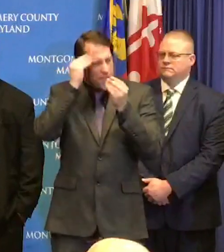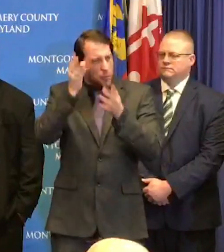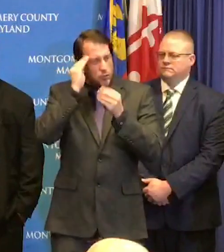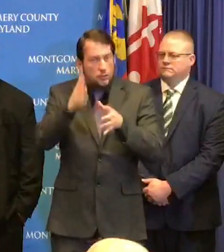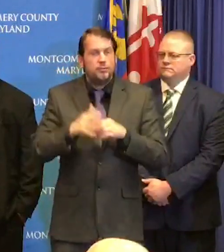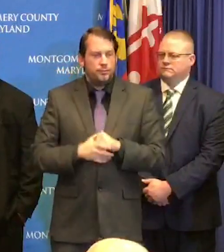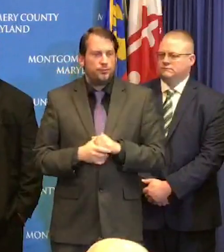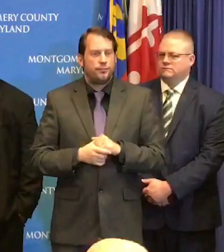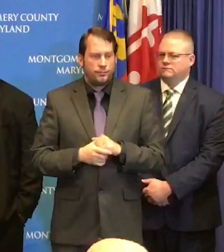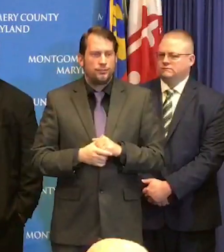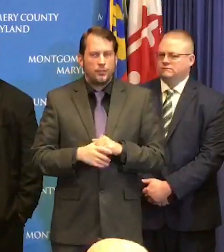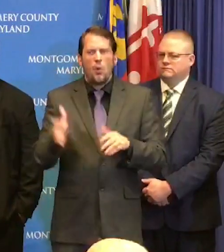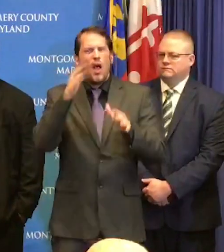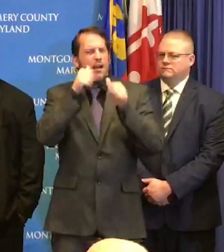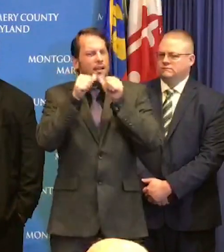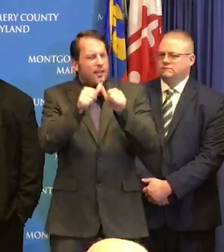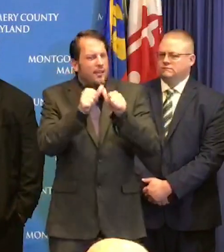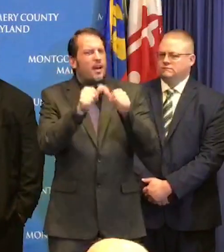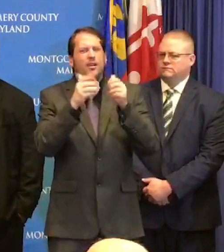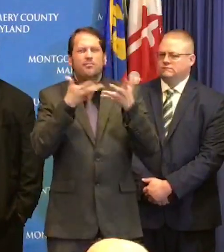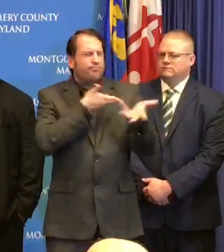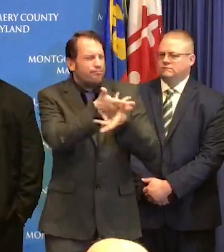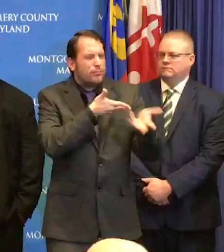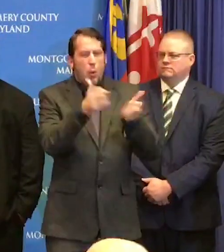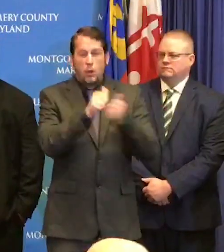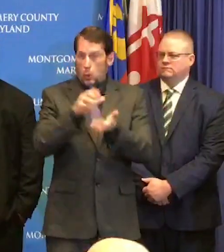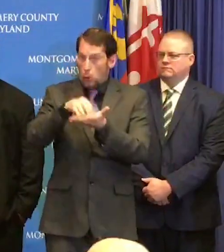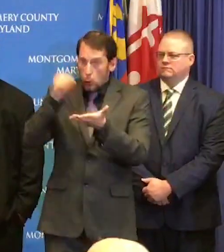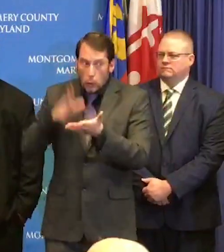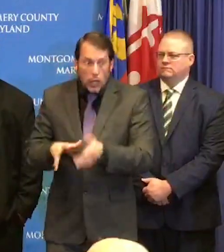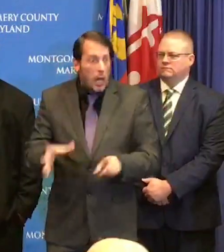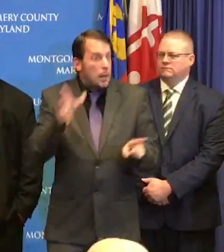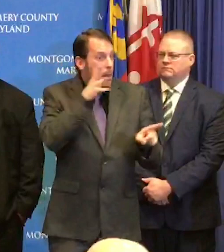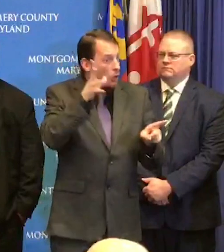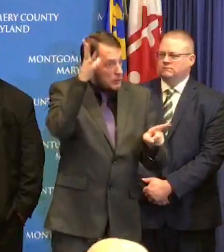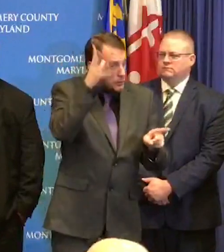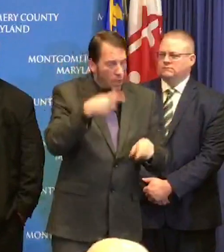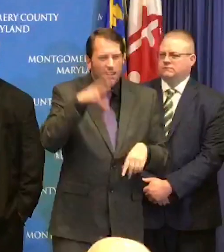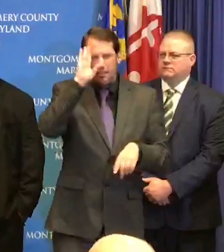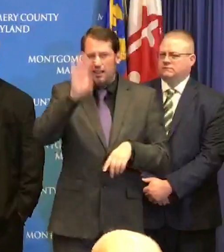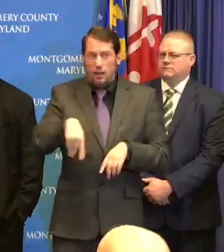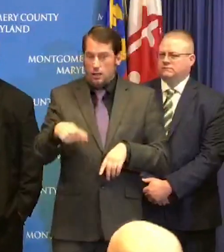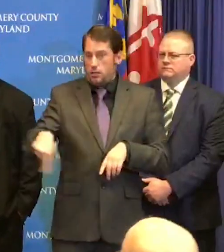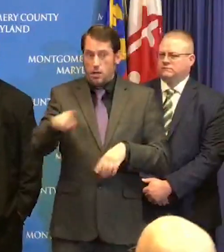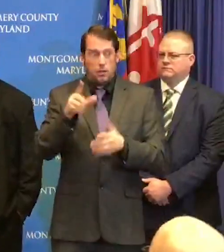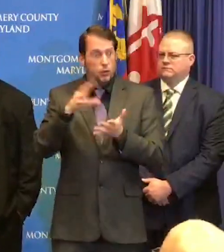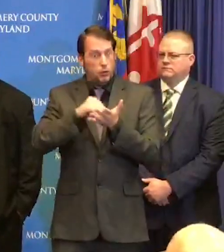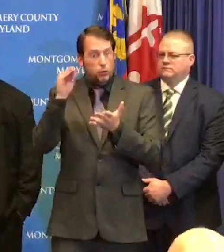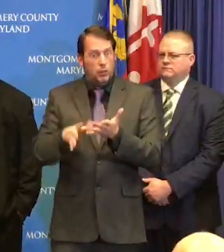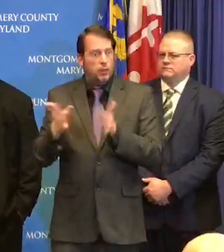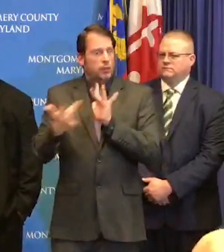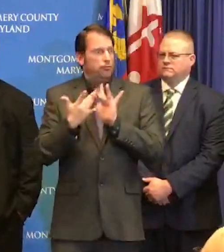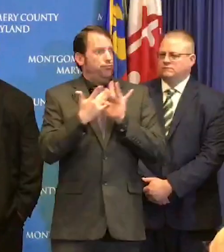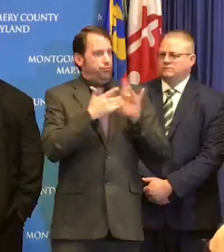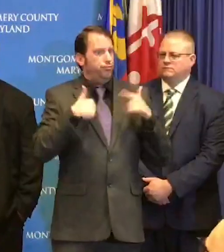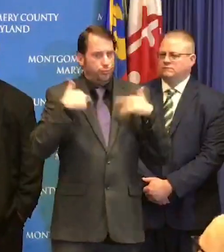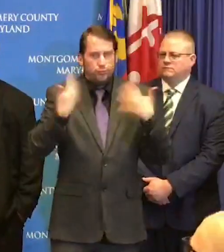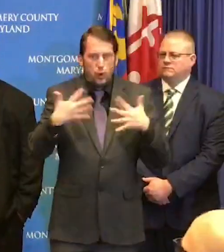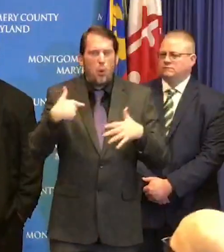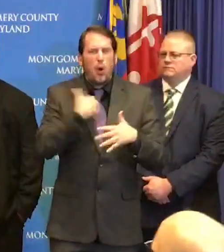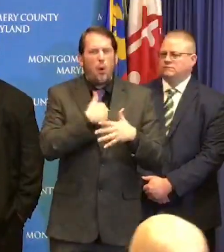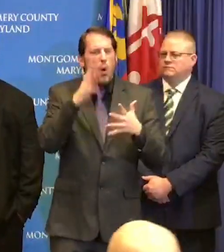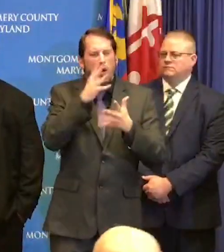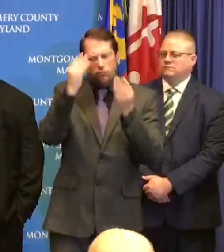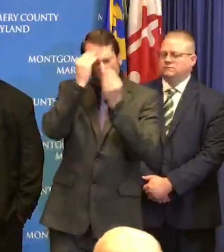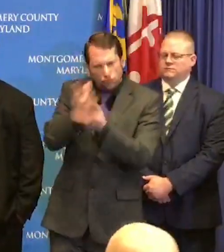them to know that we are sending messages specifically to them about things that they can utilize resources they can utilize and also just opportunities to